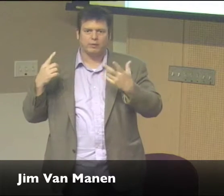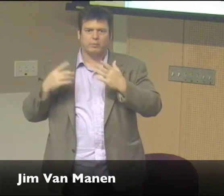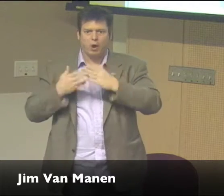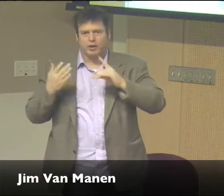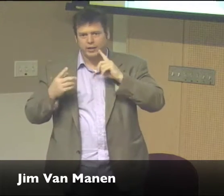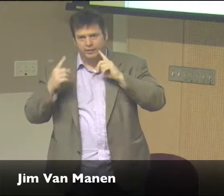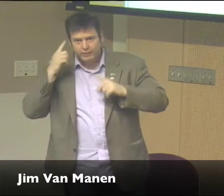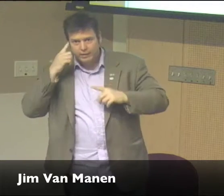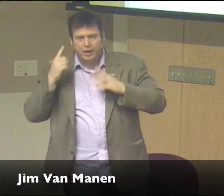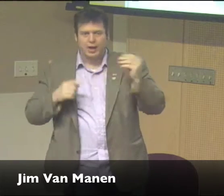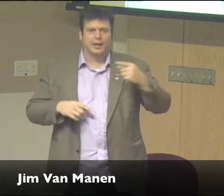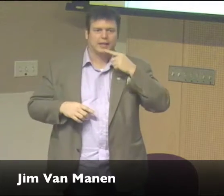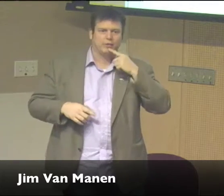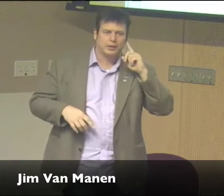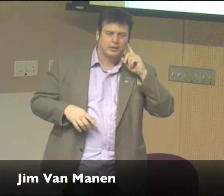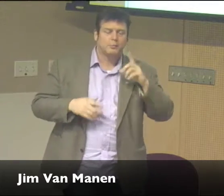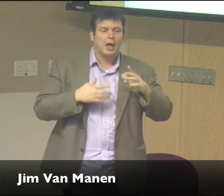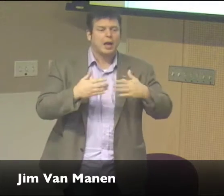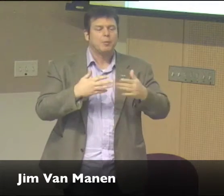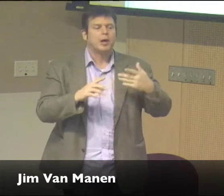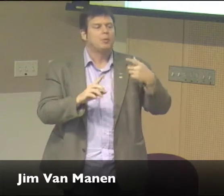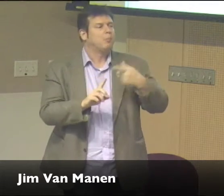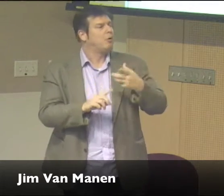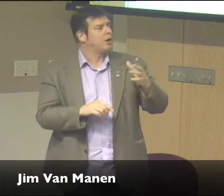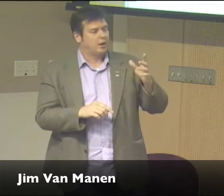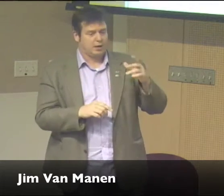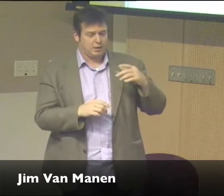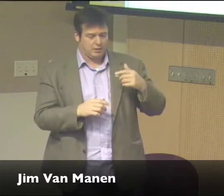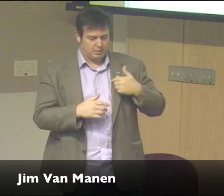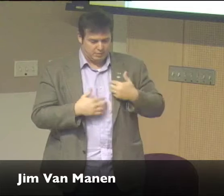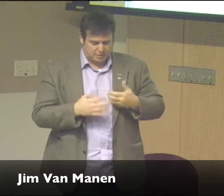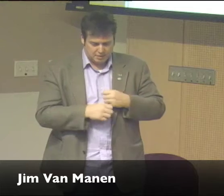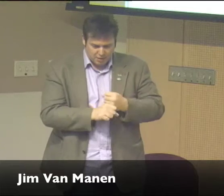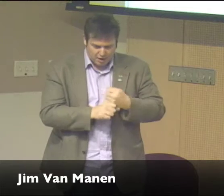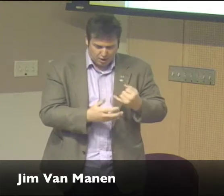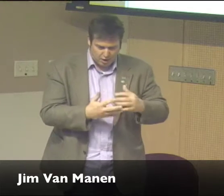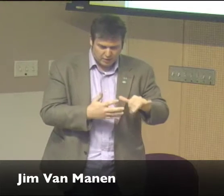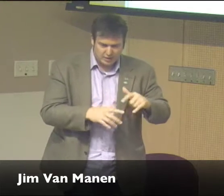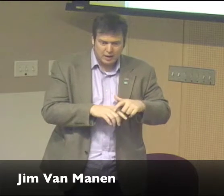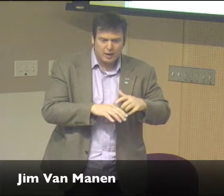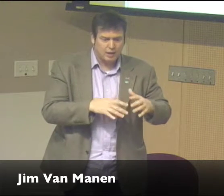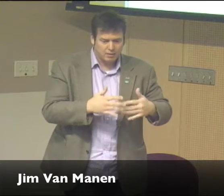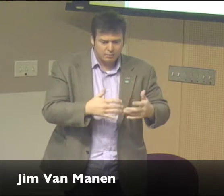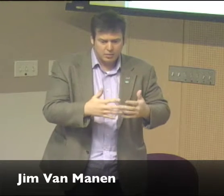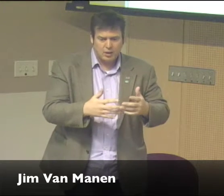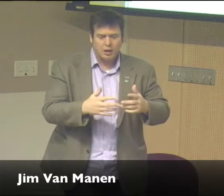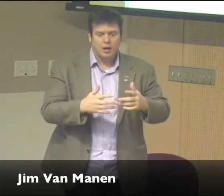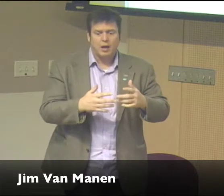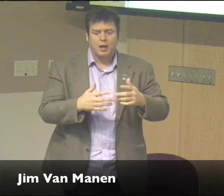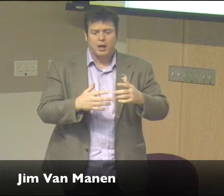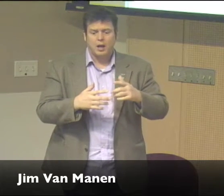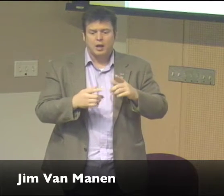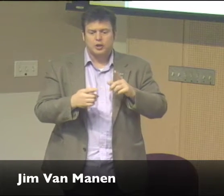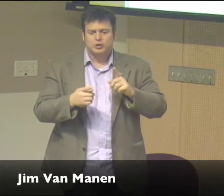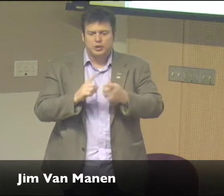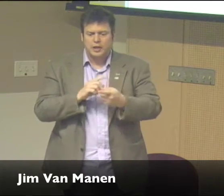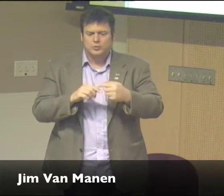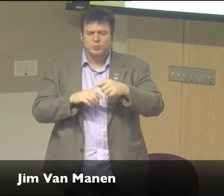so now I'd say I'm partly Deaf in one ear and Deaf in the other. So anyway, the art that I was making at that time